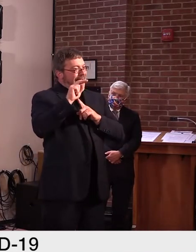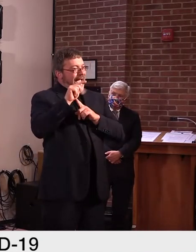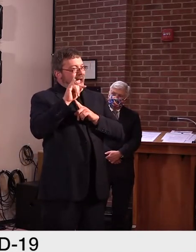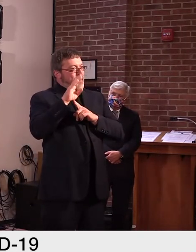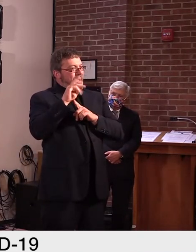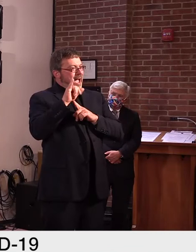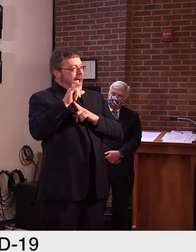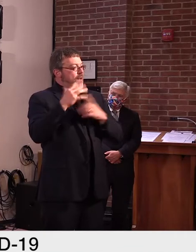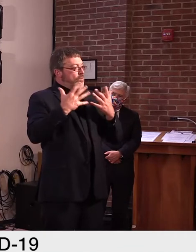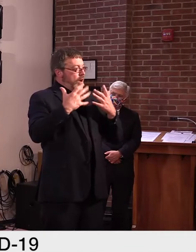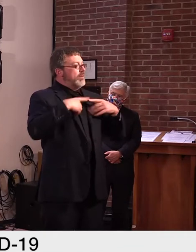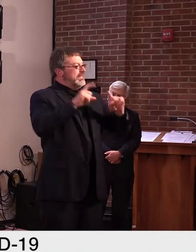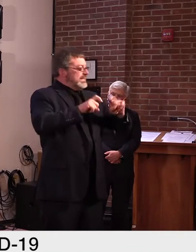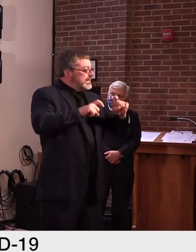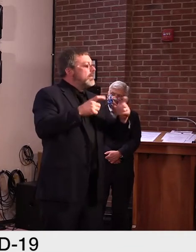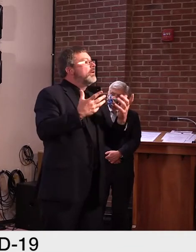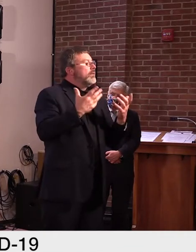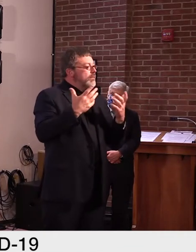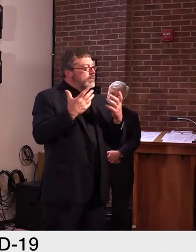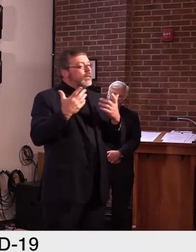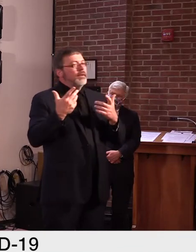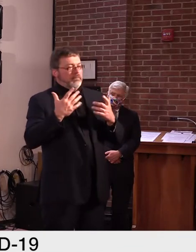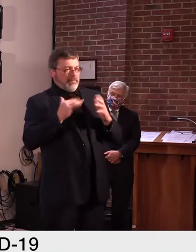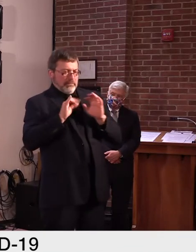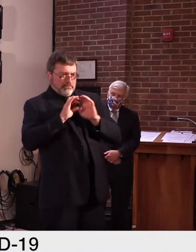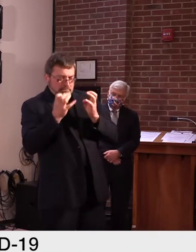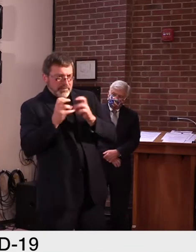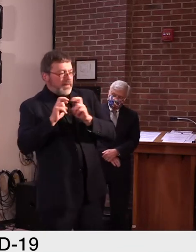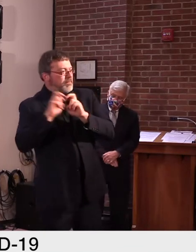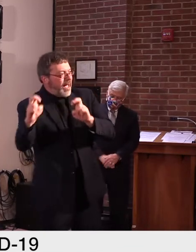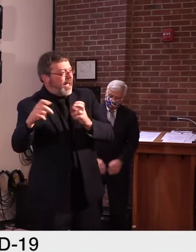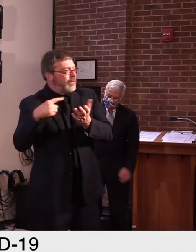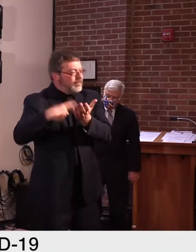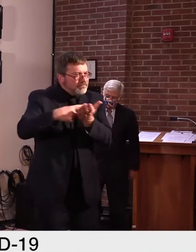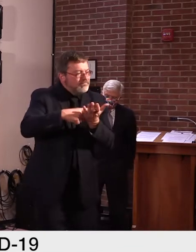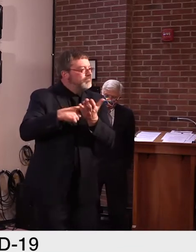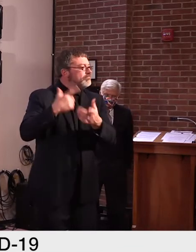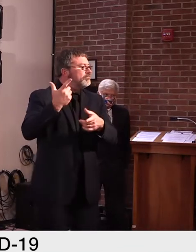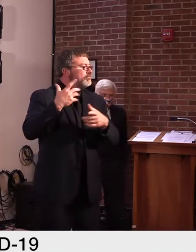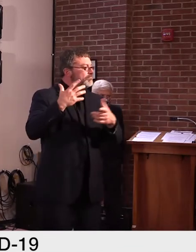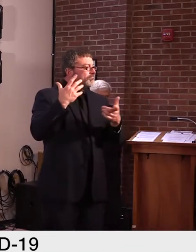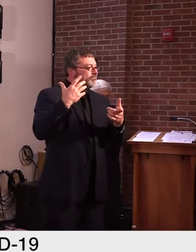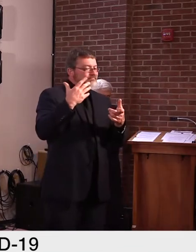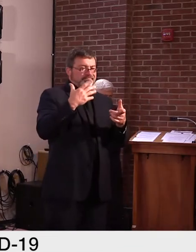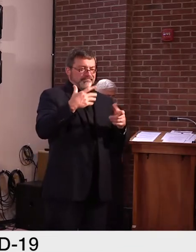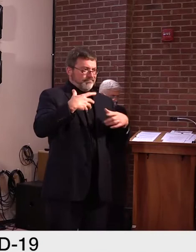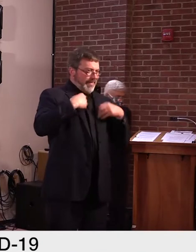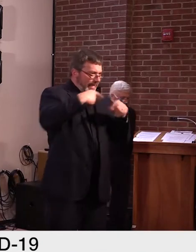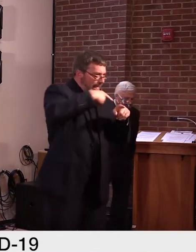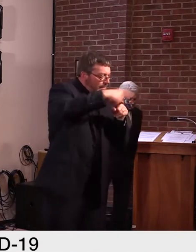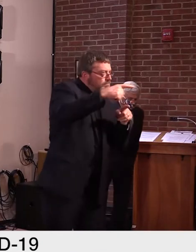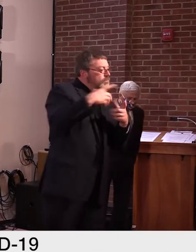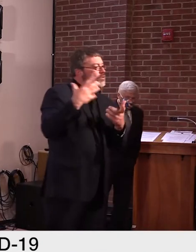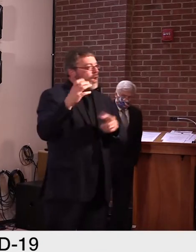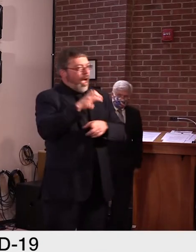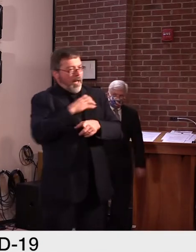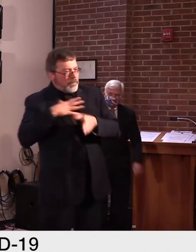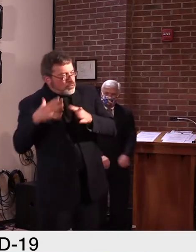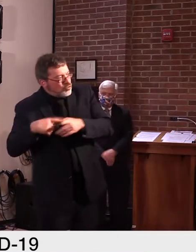had convened a panel of, uh, clinicians and public health experts and laboratory medicine experts,